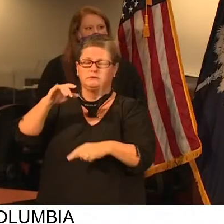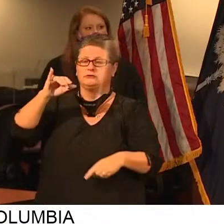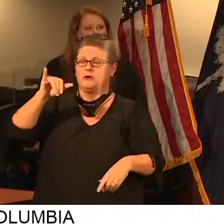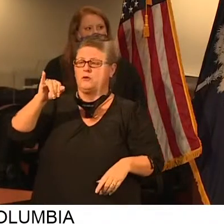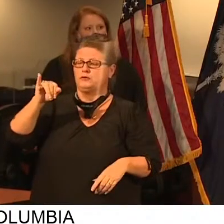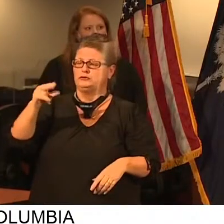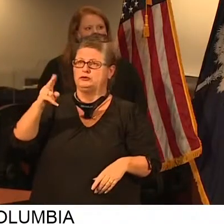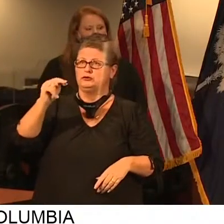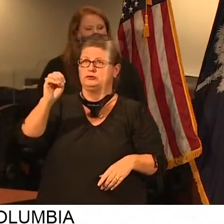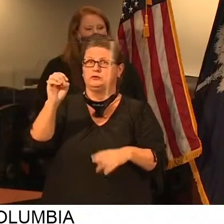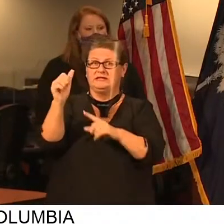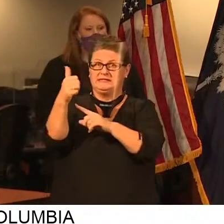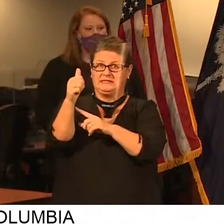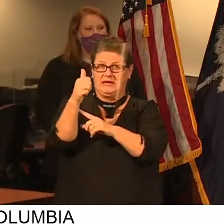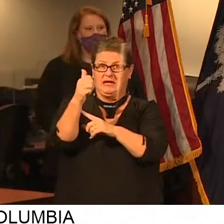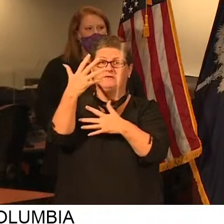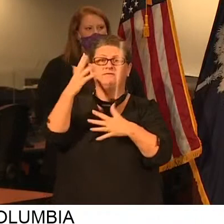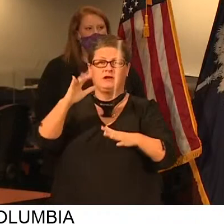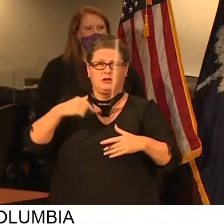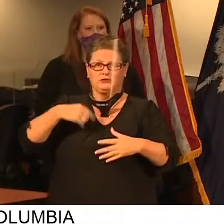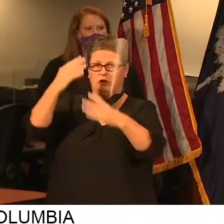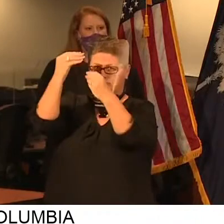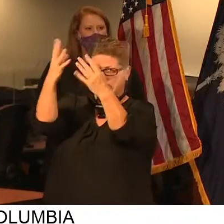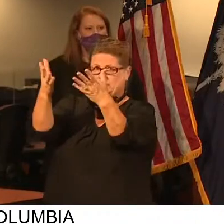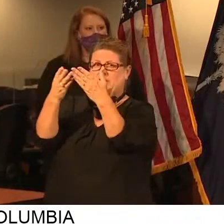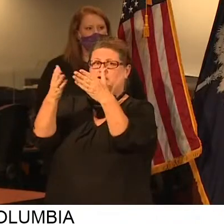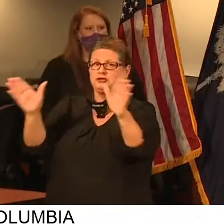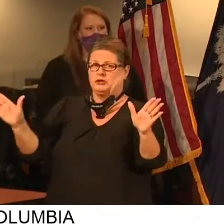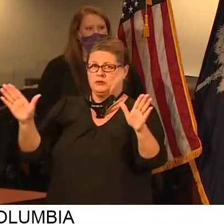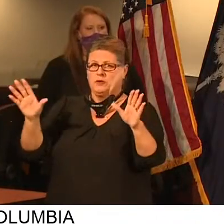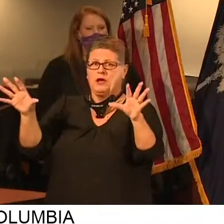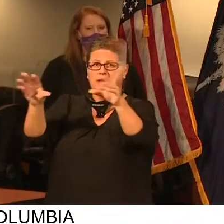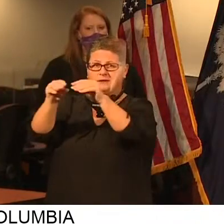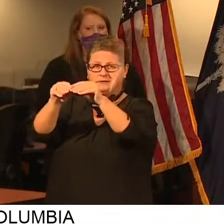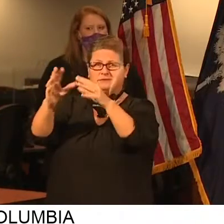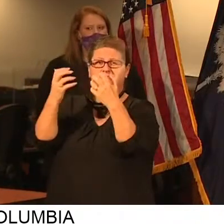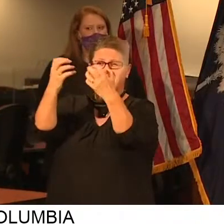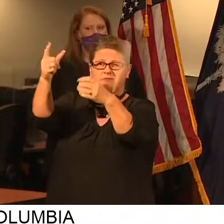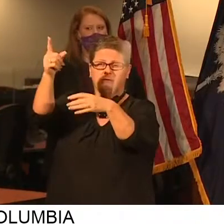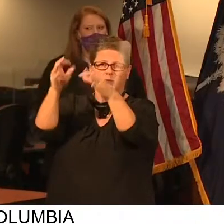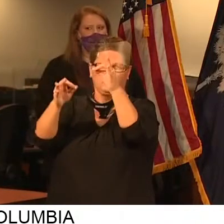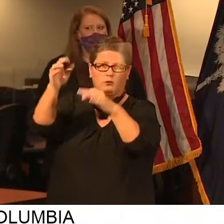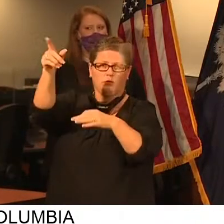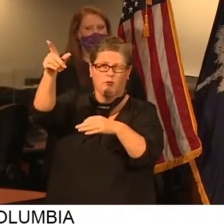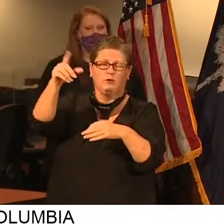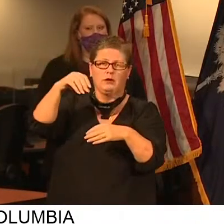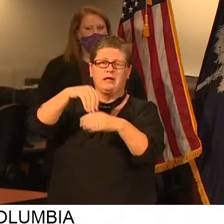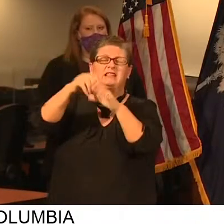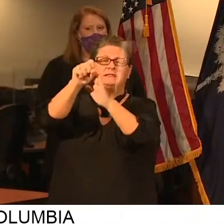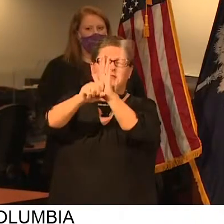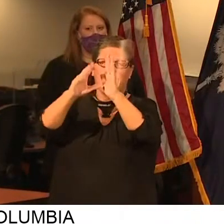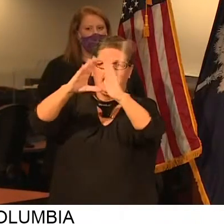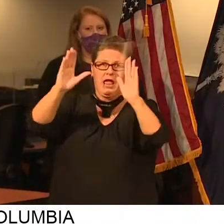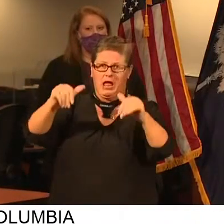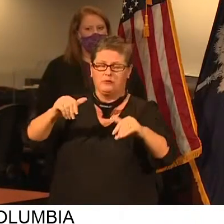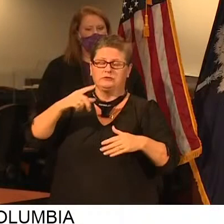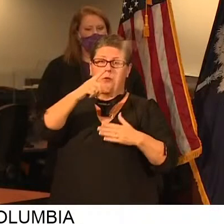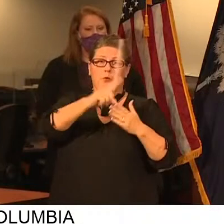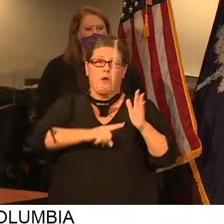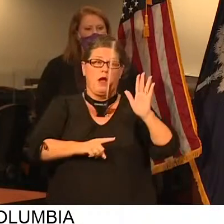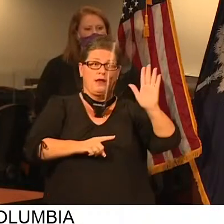10th, I provided the General Assembly with recommendations based on those from Accelerate SC